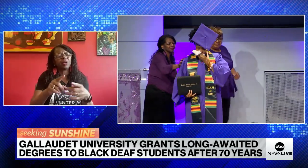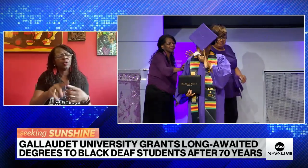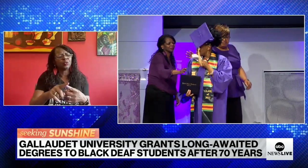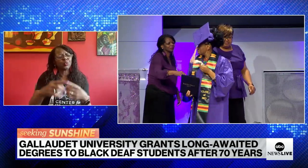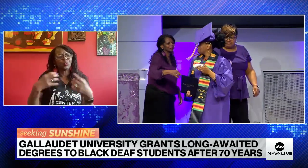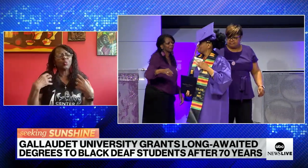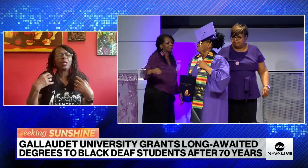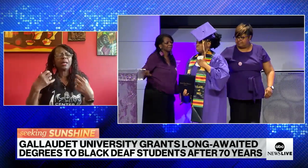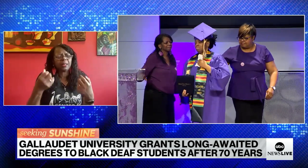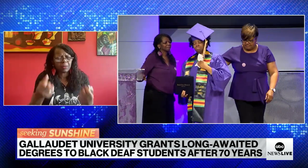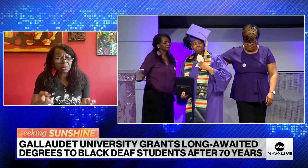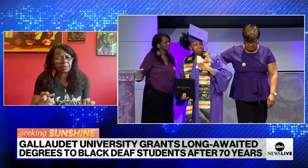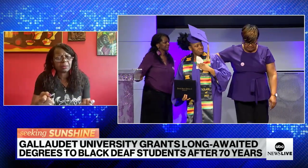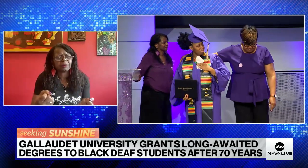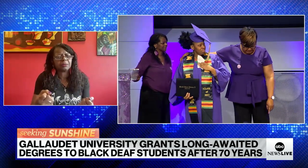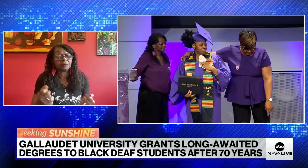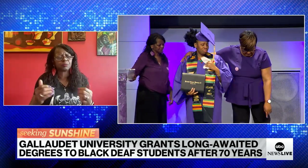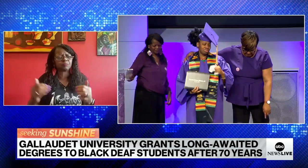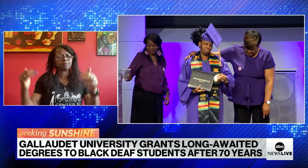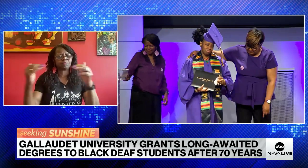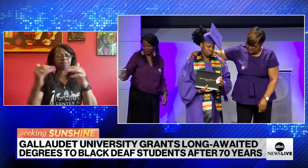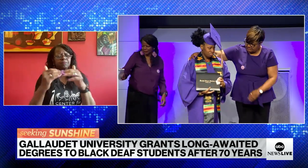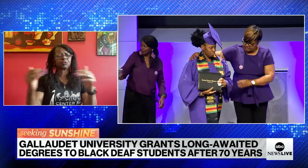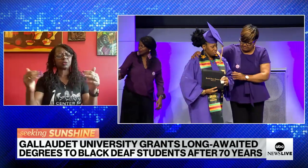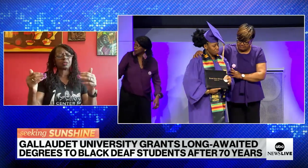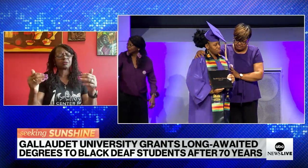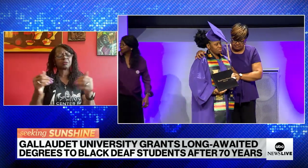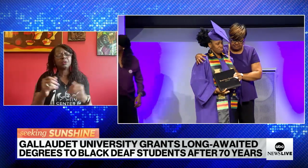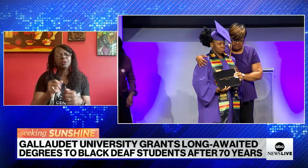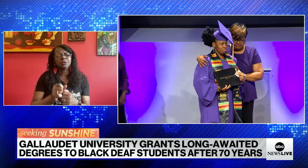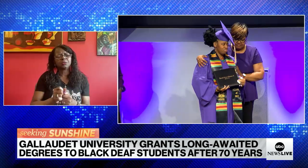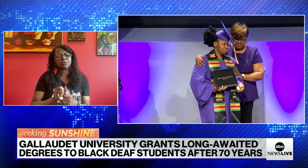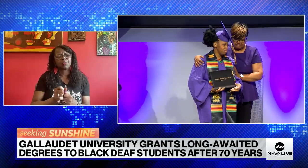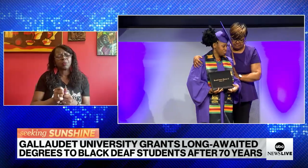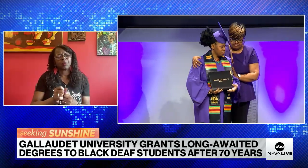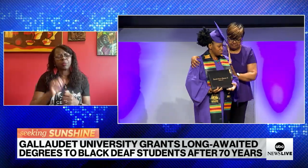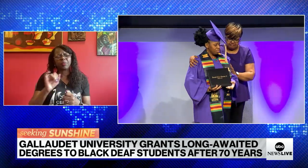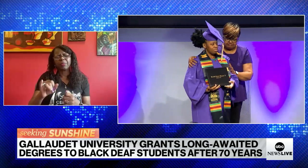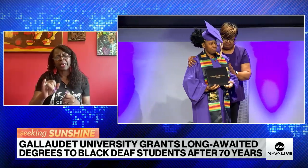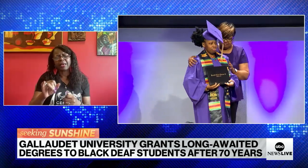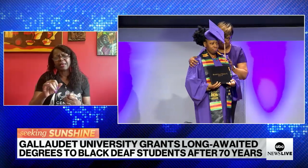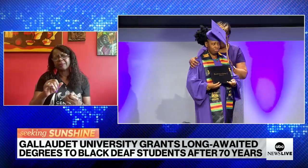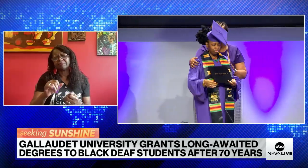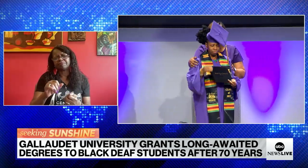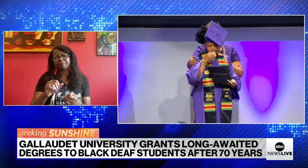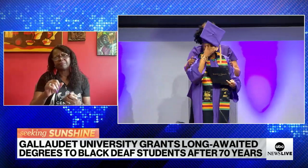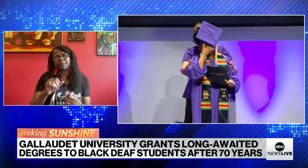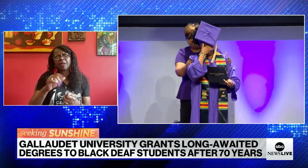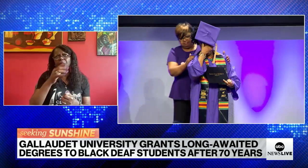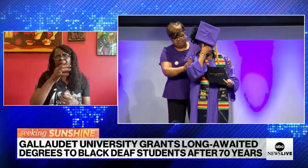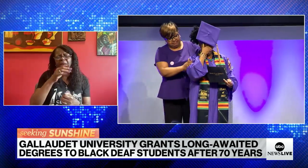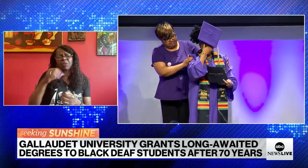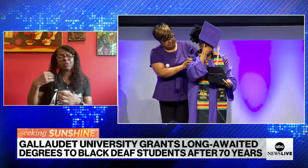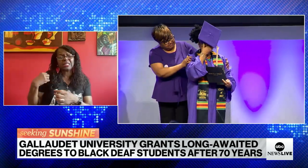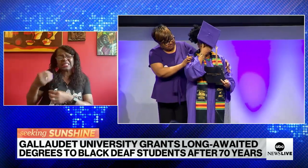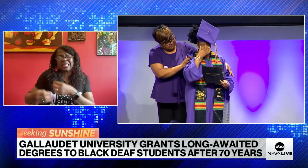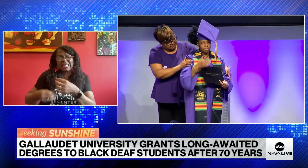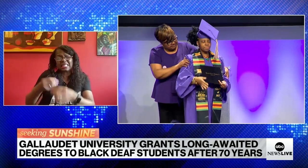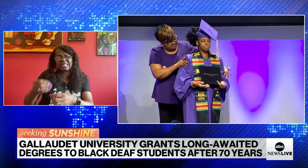has taken place and also acknowledge that we are on the right path towards healing and justice. So with that being